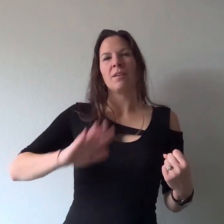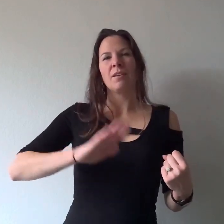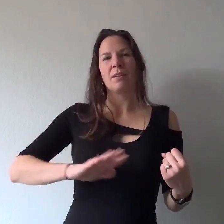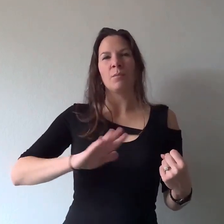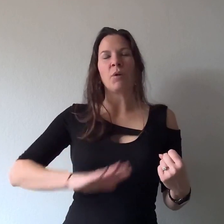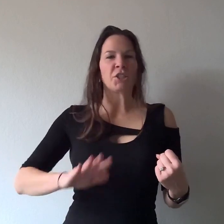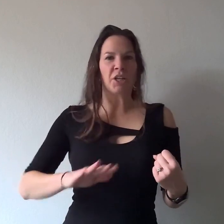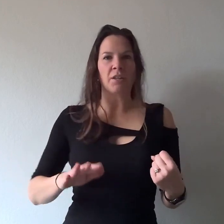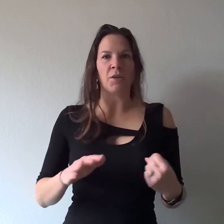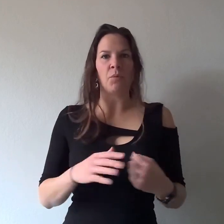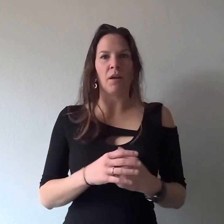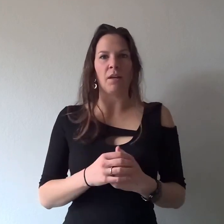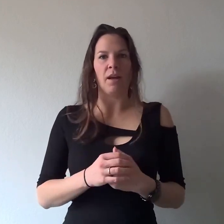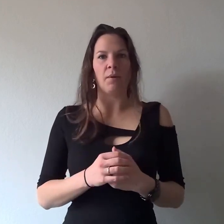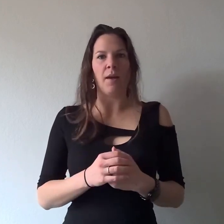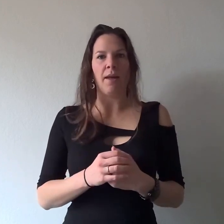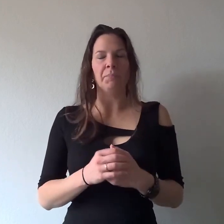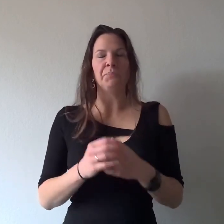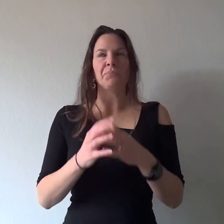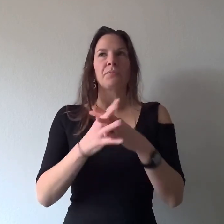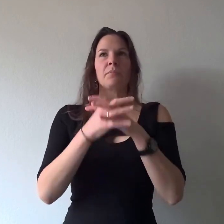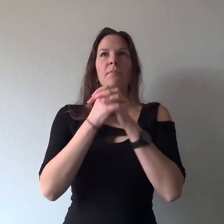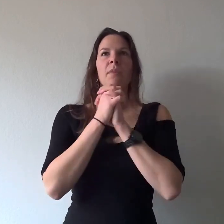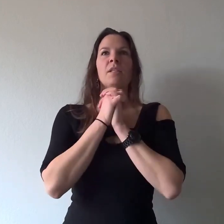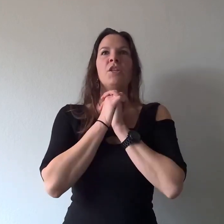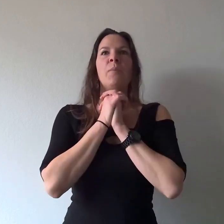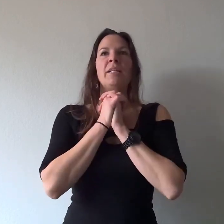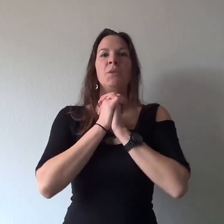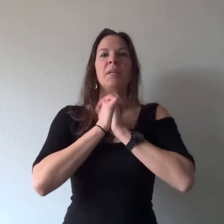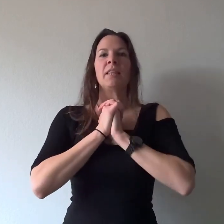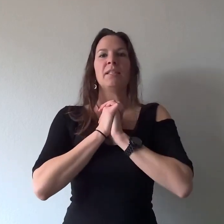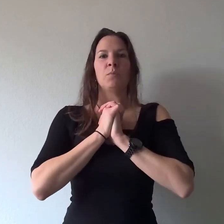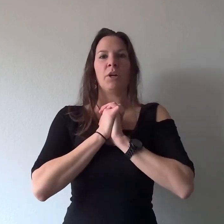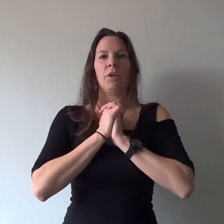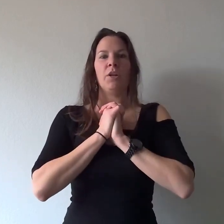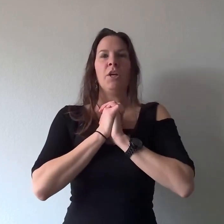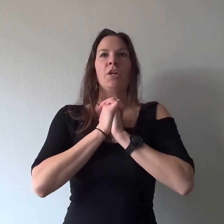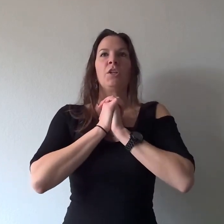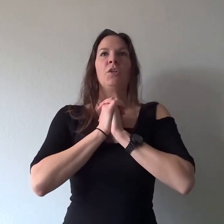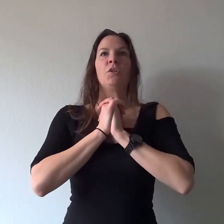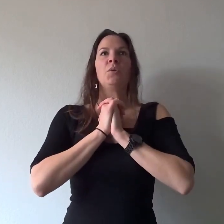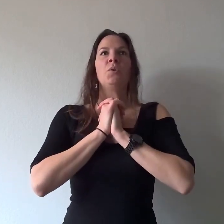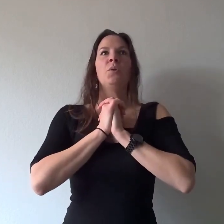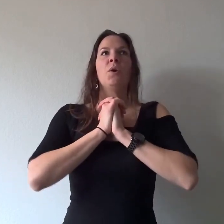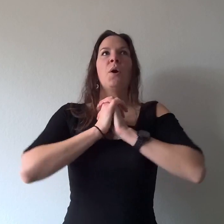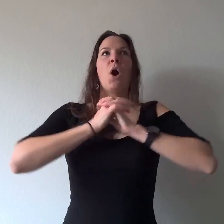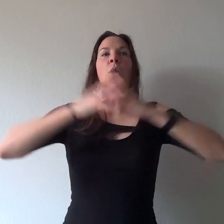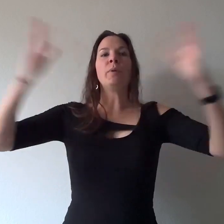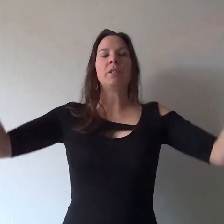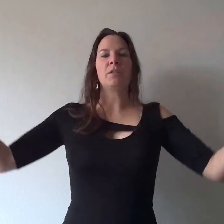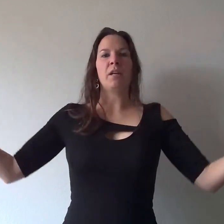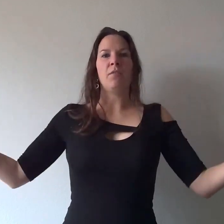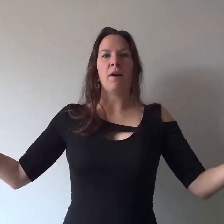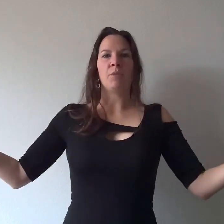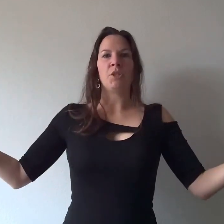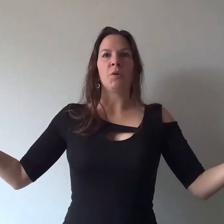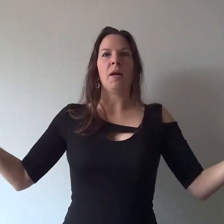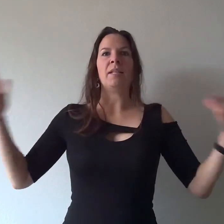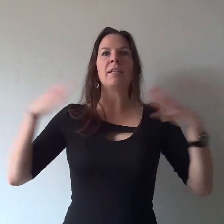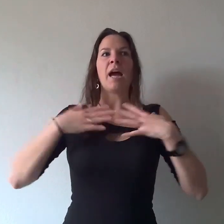brush under the rug kind of way so by doing this work you open yourself up to an entire